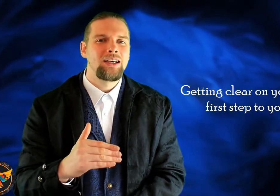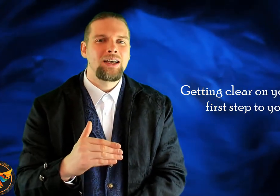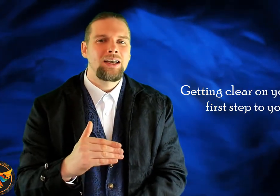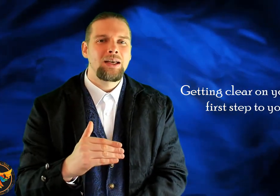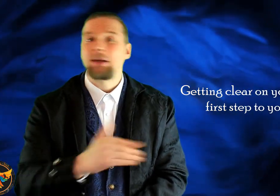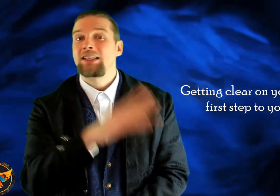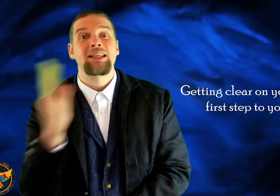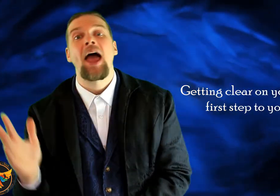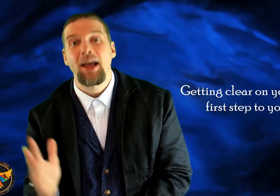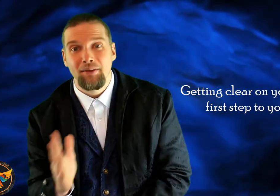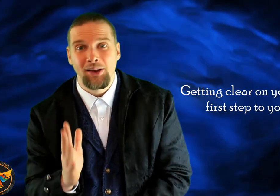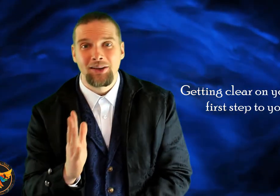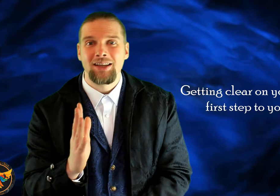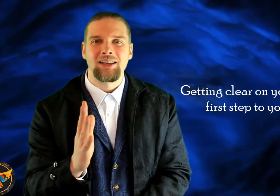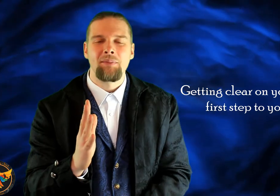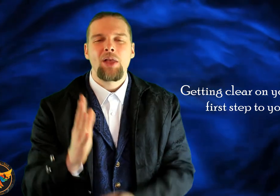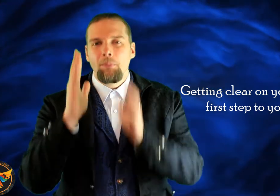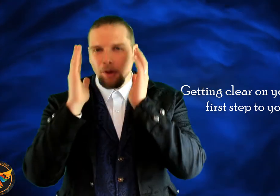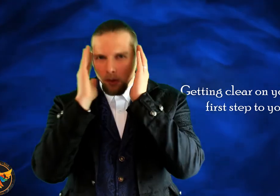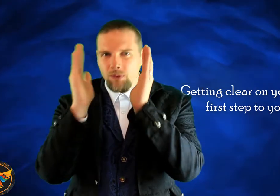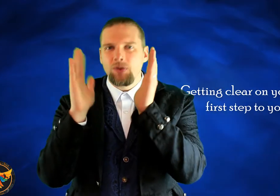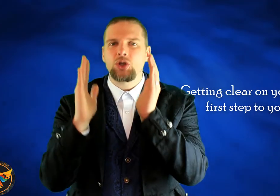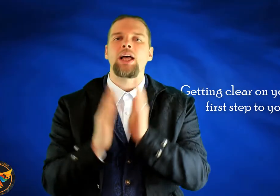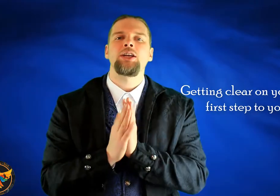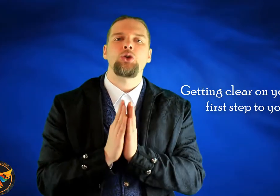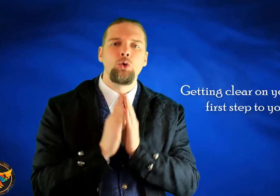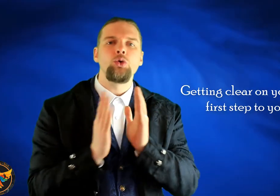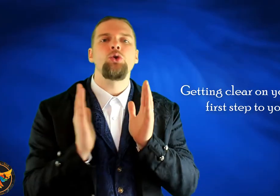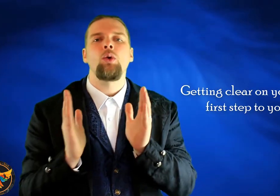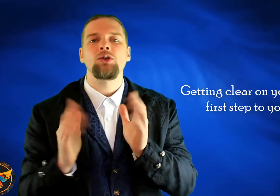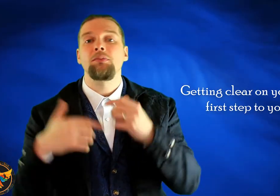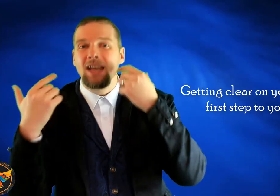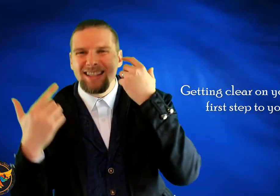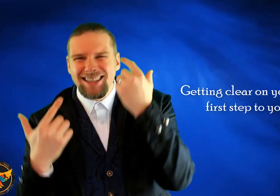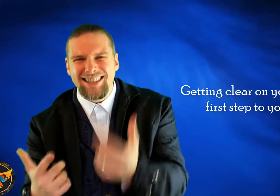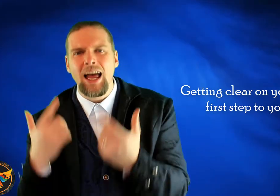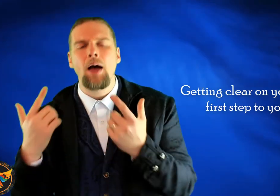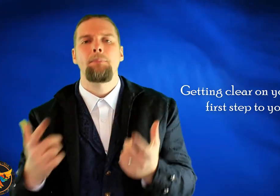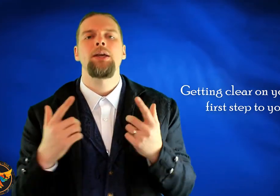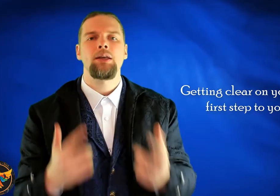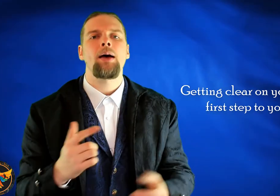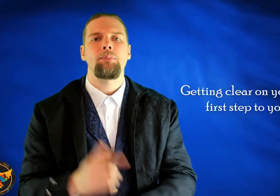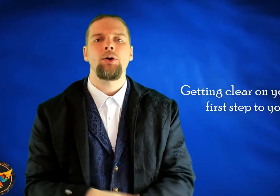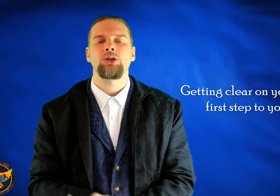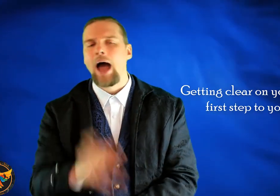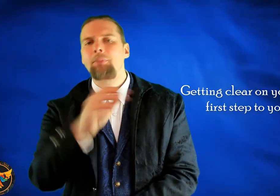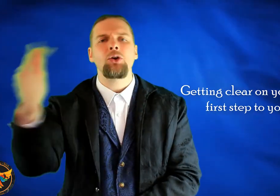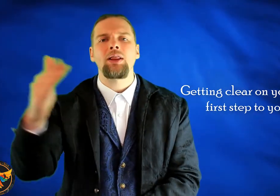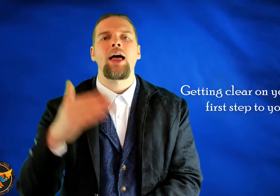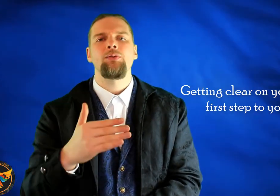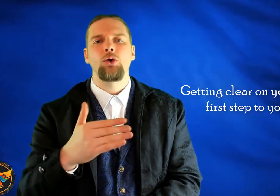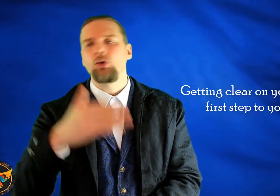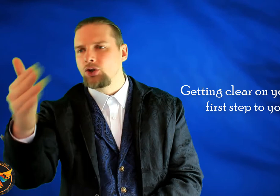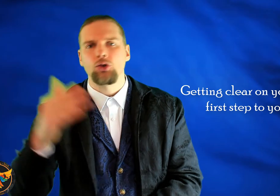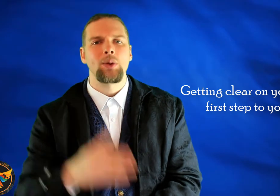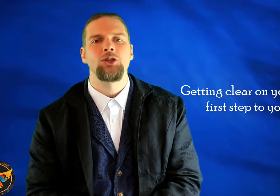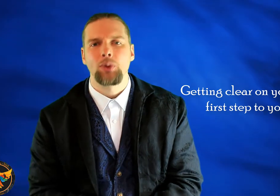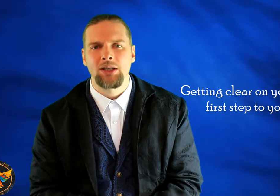it makes things a heck of a lot easier. But I want you to visualize who you want to be and start being that person. I'm not a life coach in 2025.